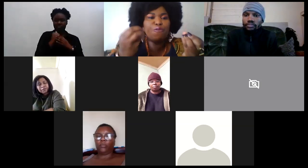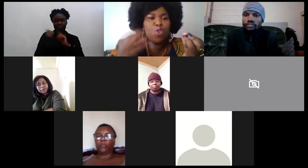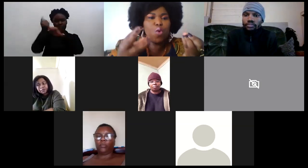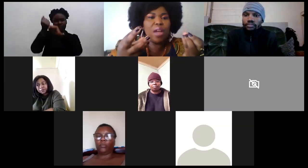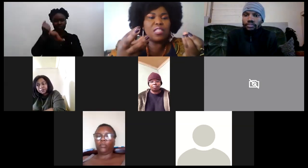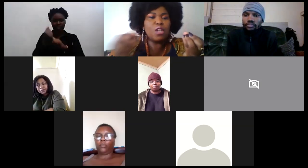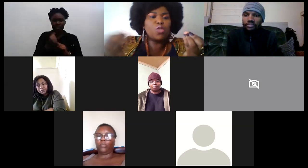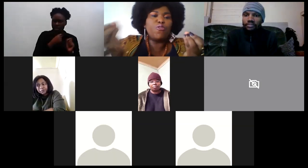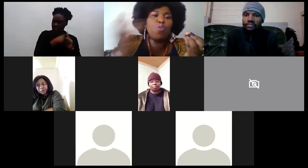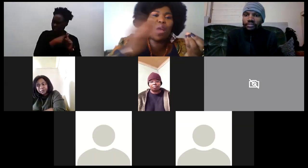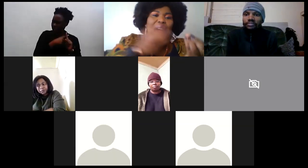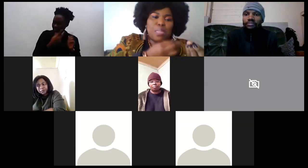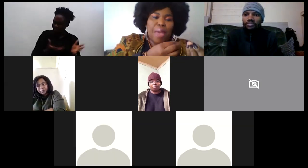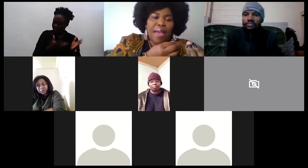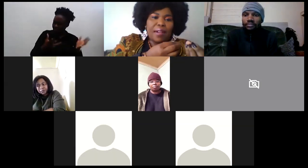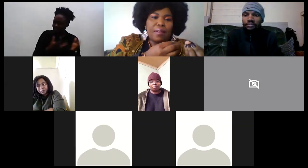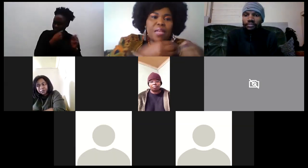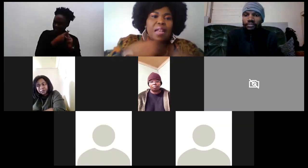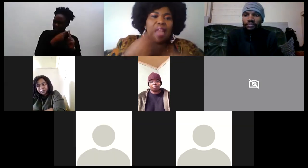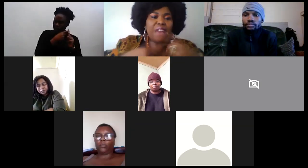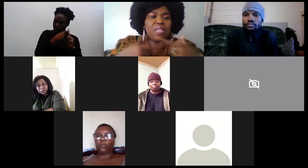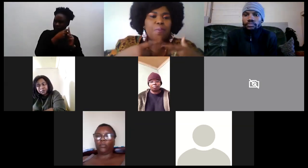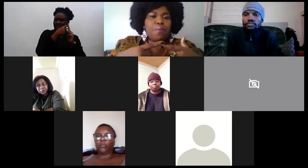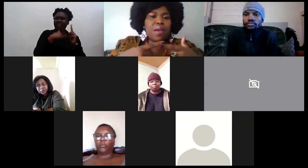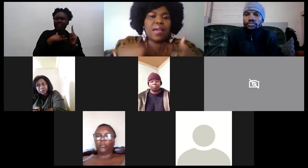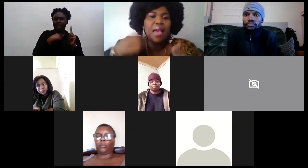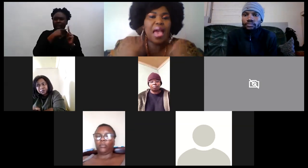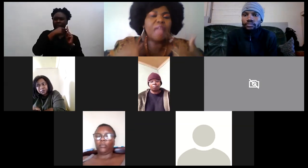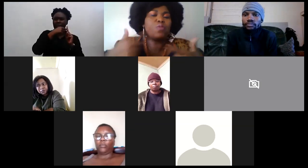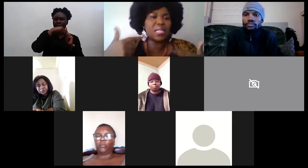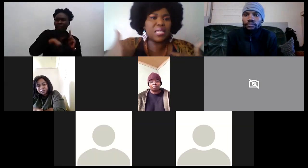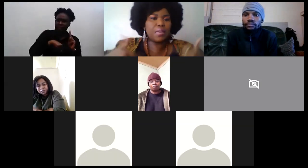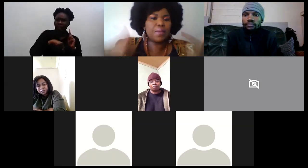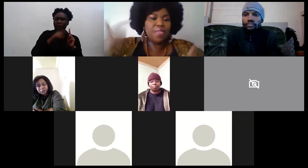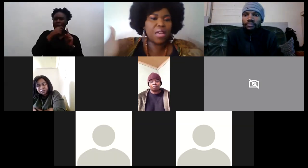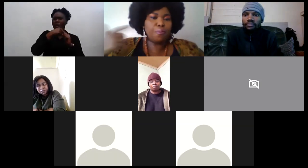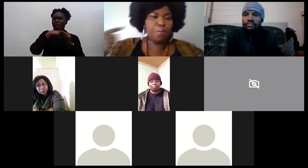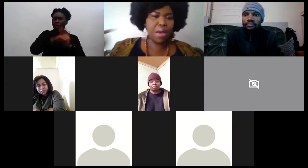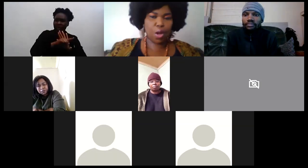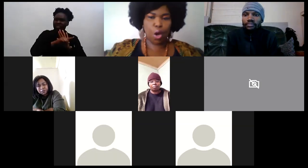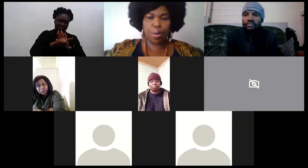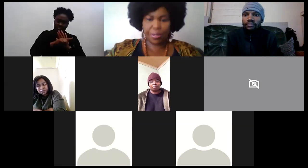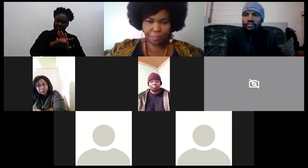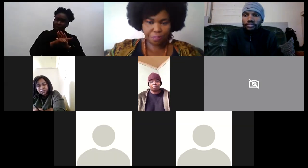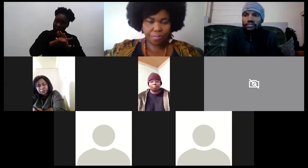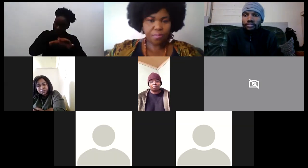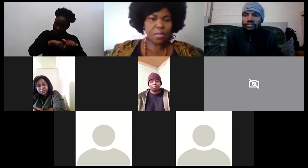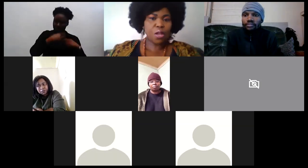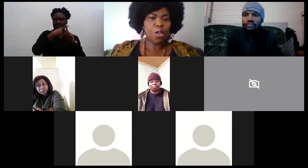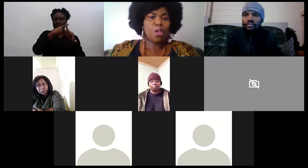fueled to fuel us back life is a boomerang and we must keep that boomerang going